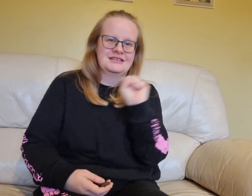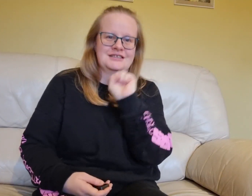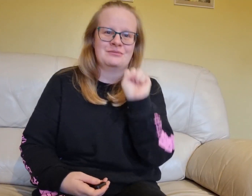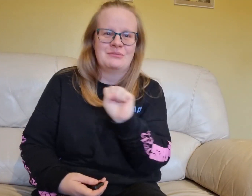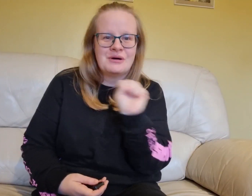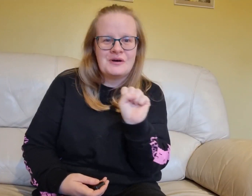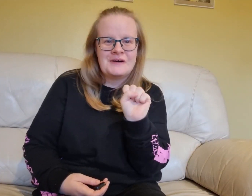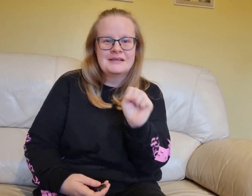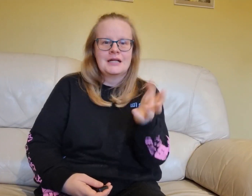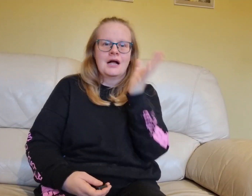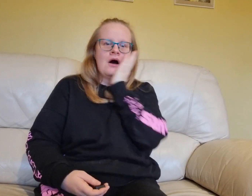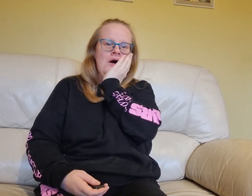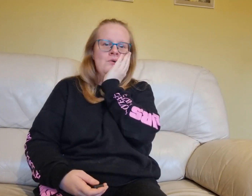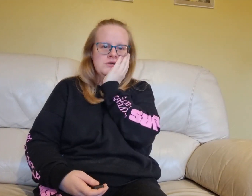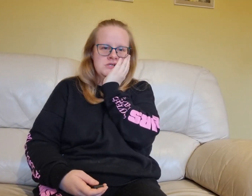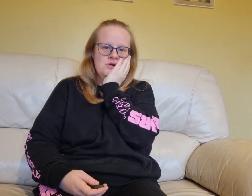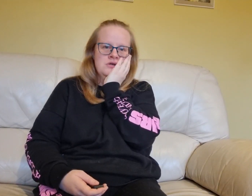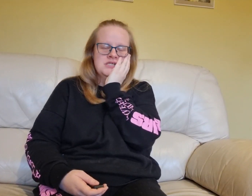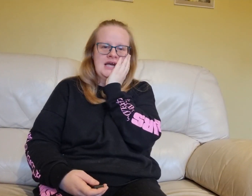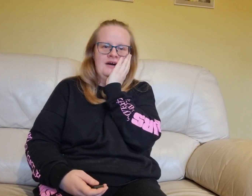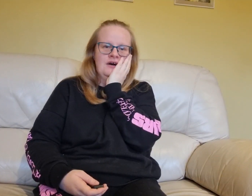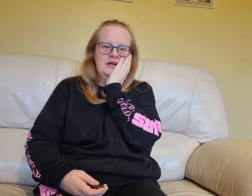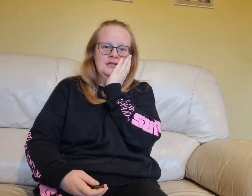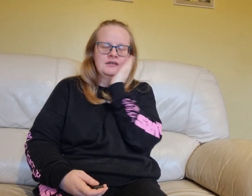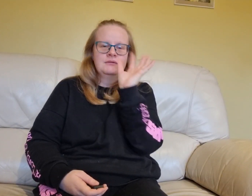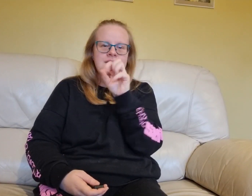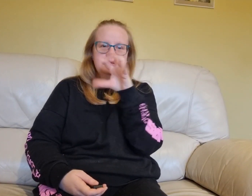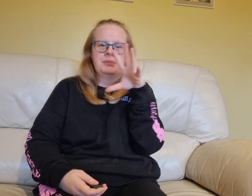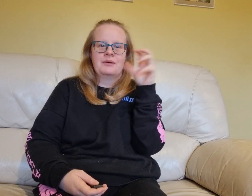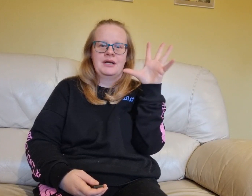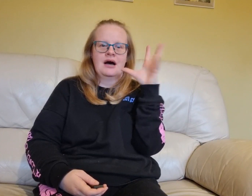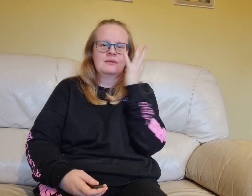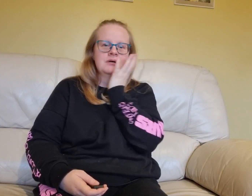some more. Oh, it wasn't Donna's terror when it was blowing up.